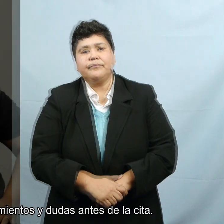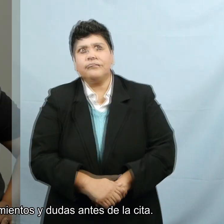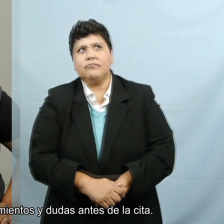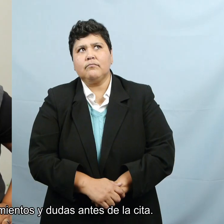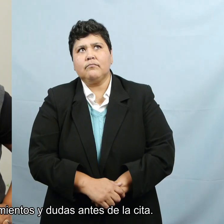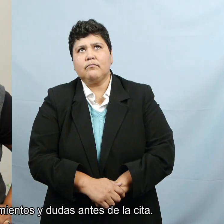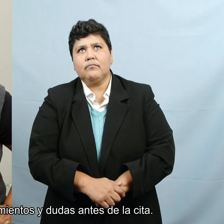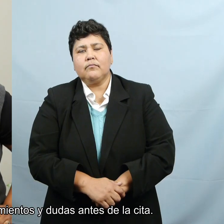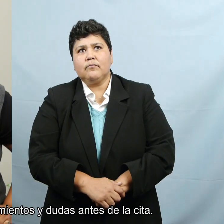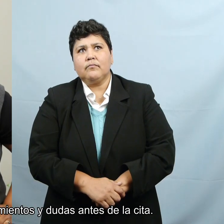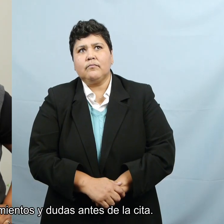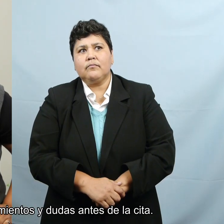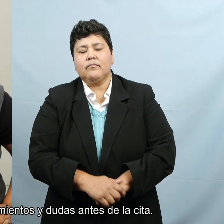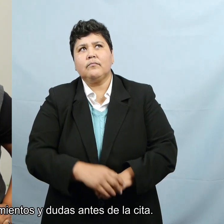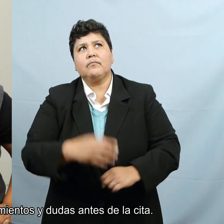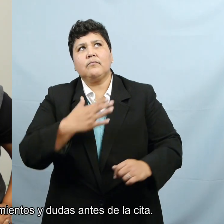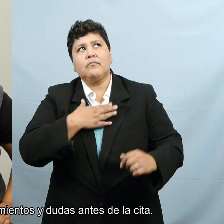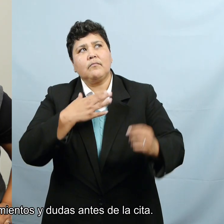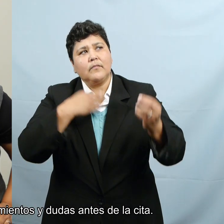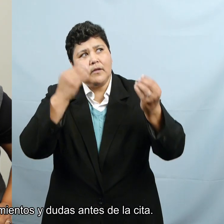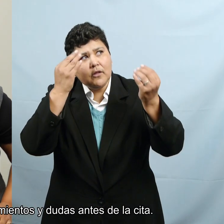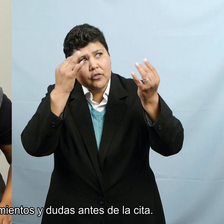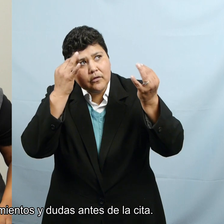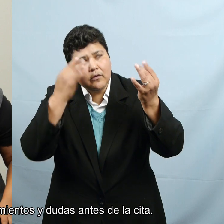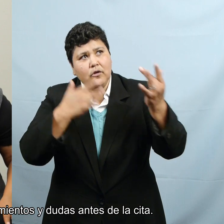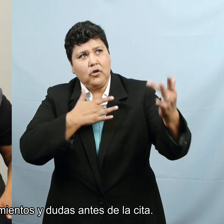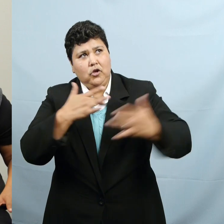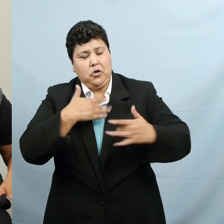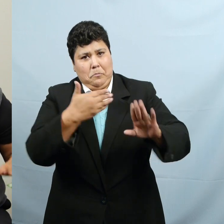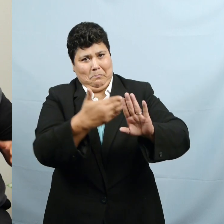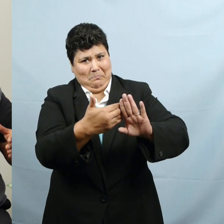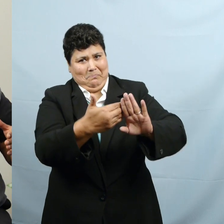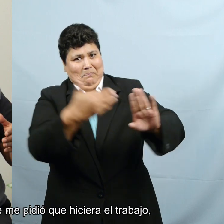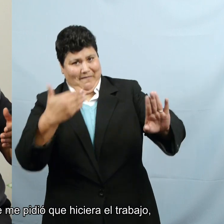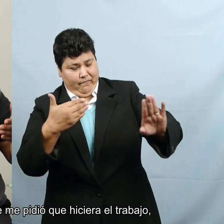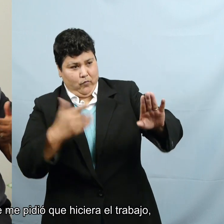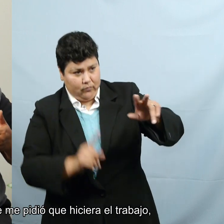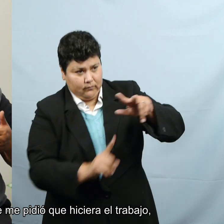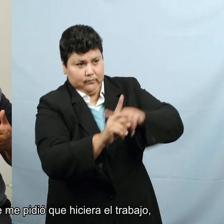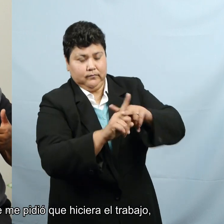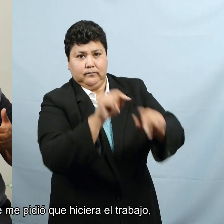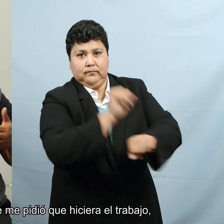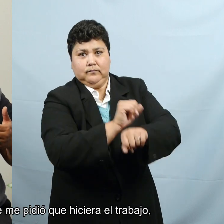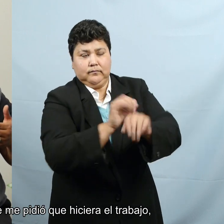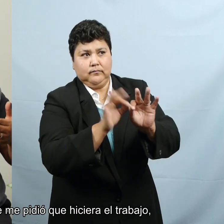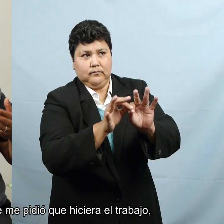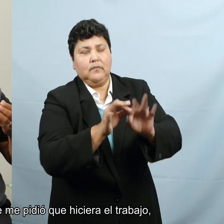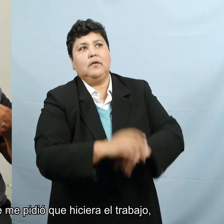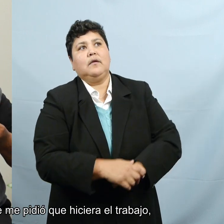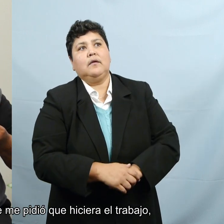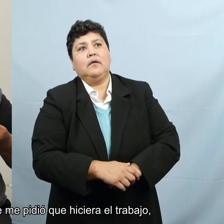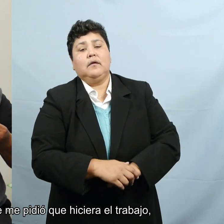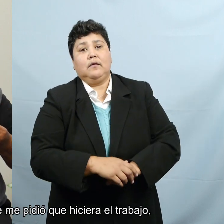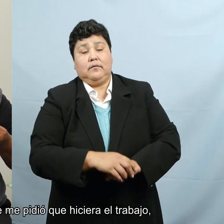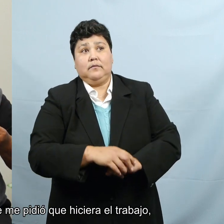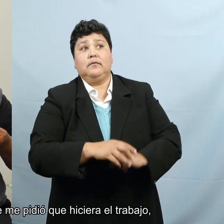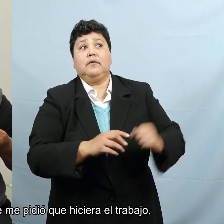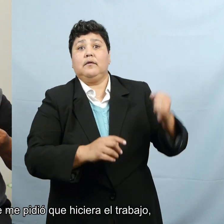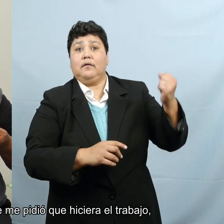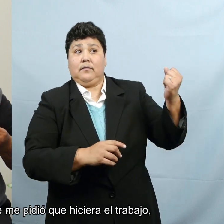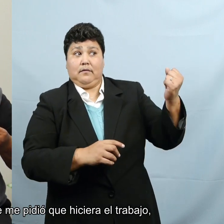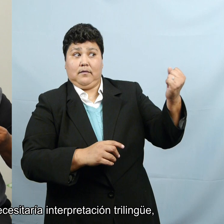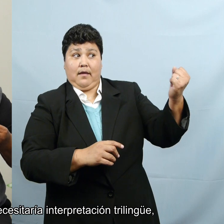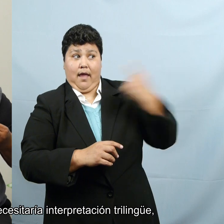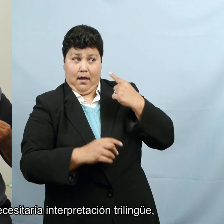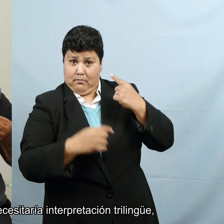My thoughts and my concerns, uh, before the assignment, uh, when I first, um, was asked to do this